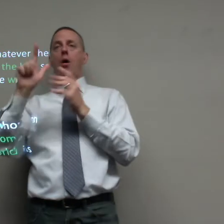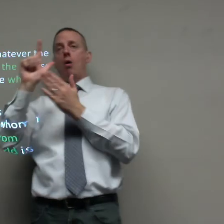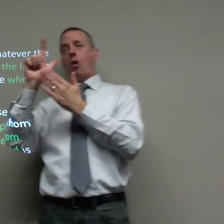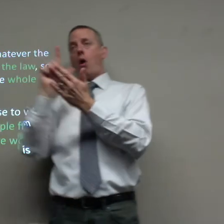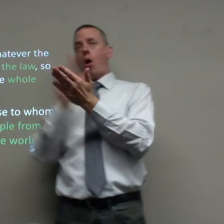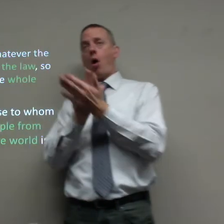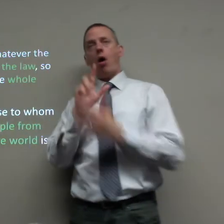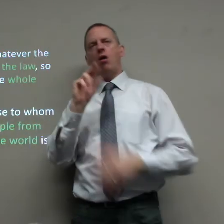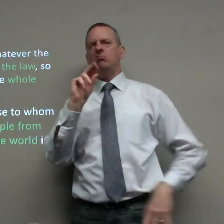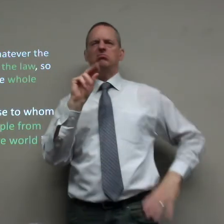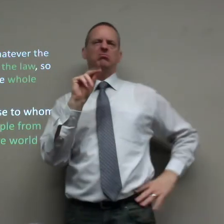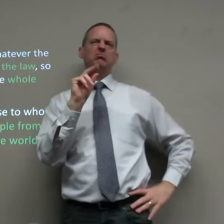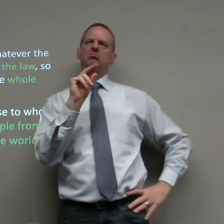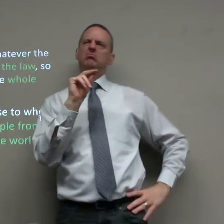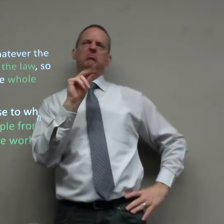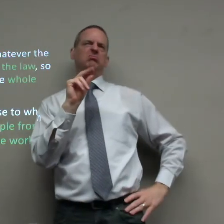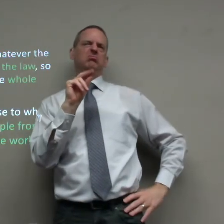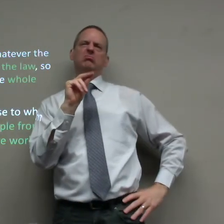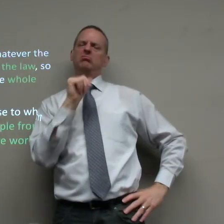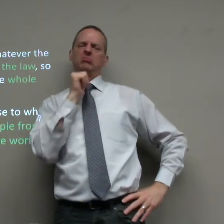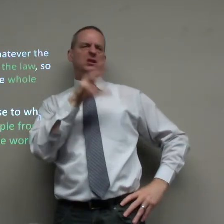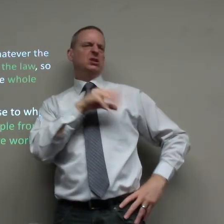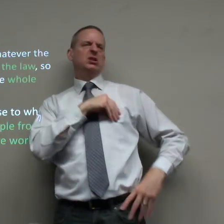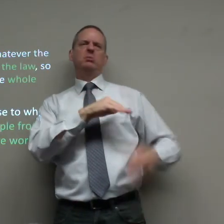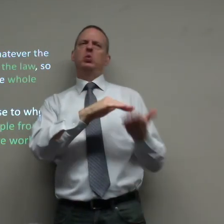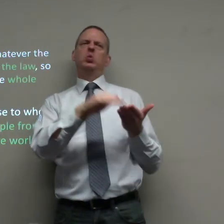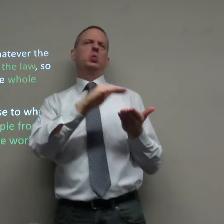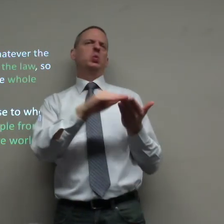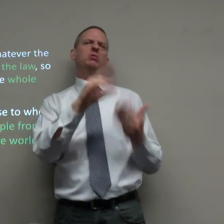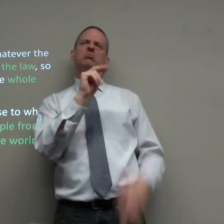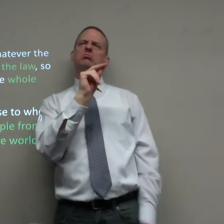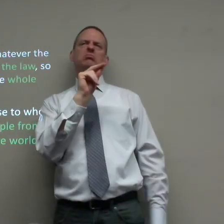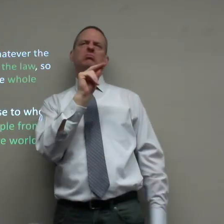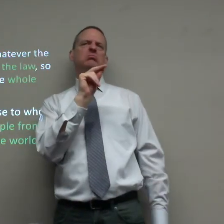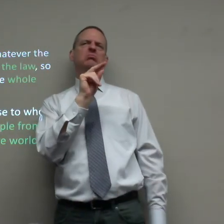excuse but the law says no they don't accept an excuse